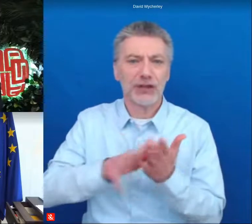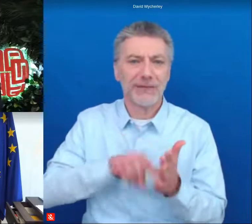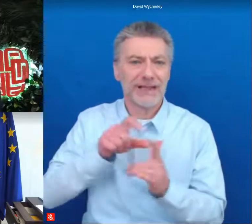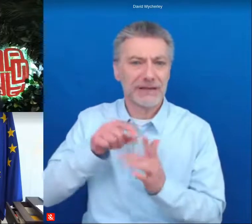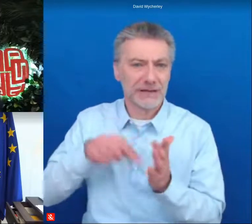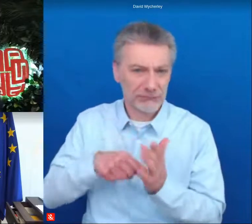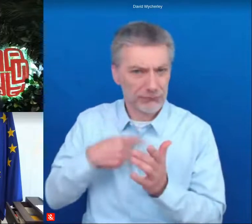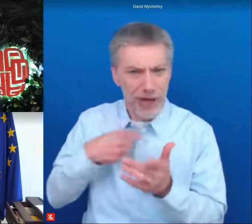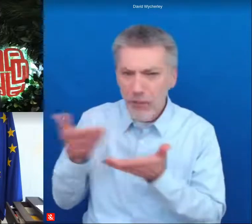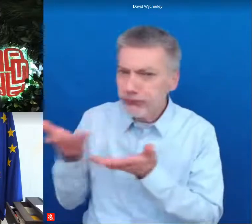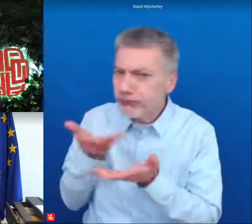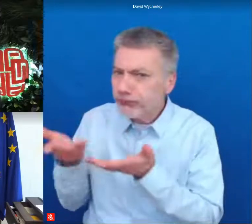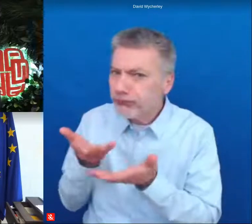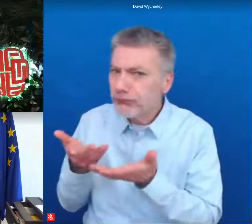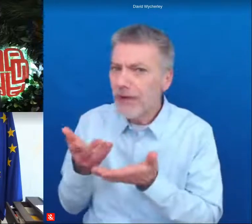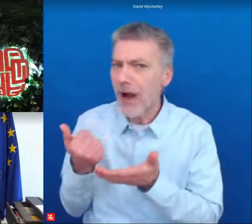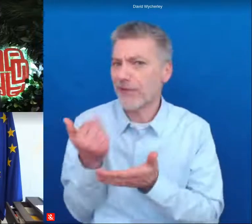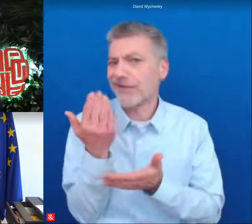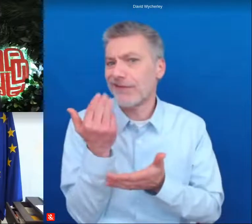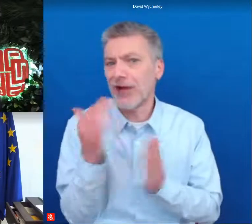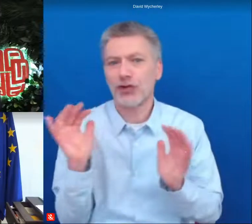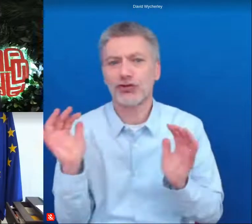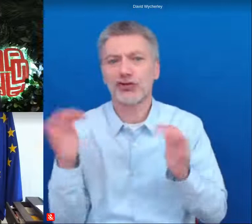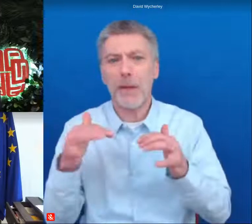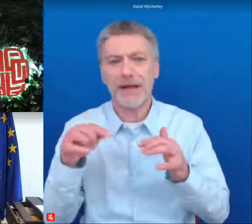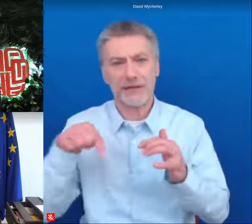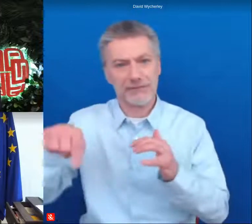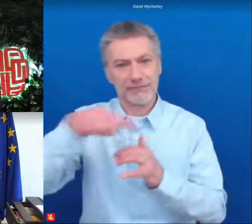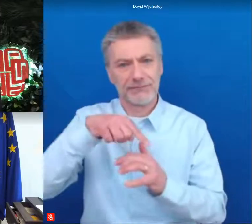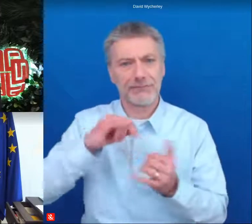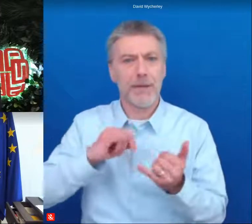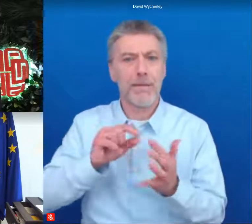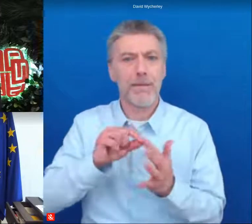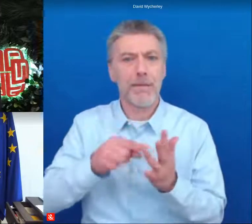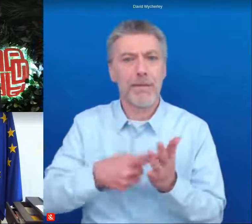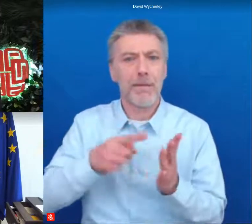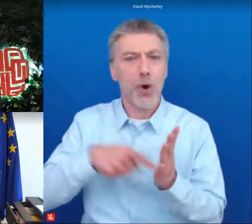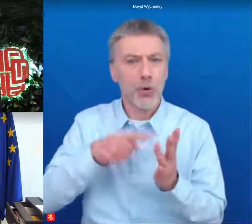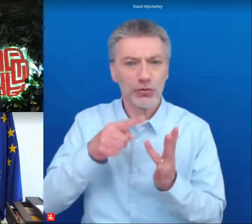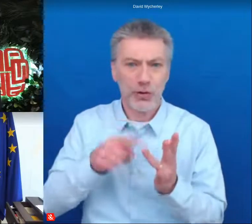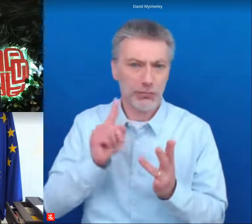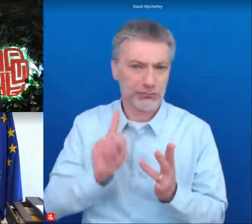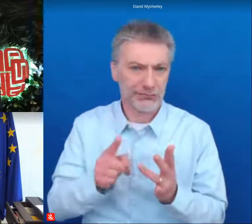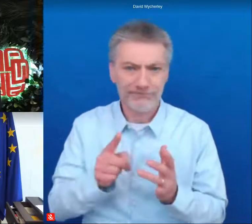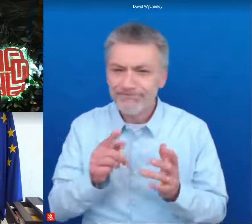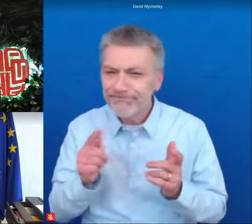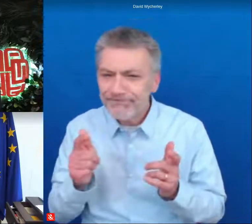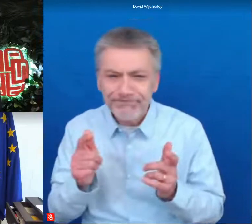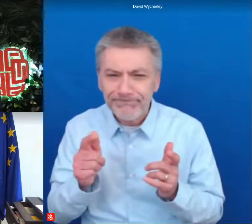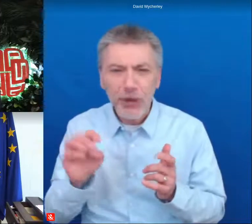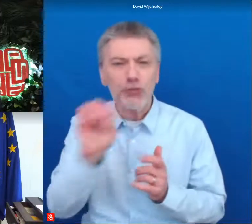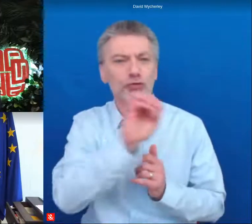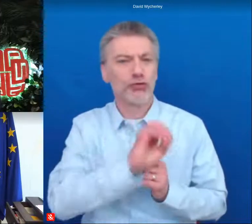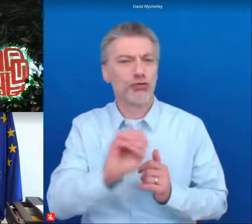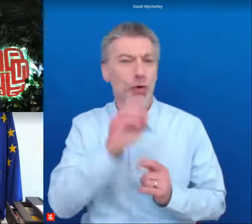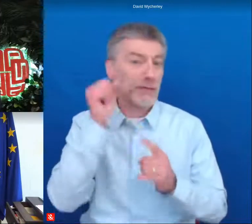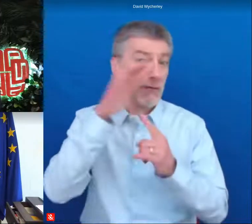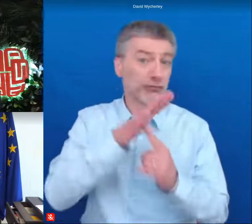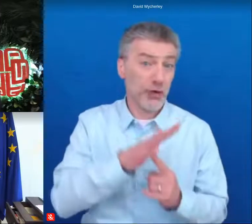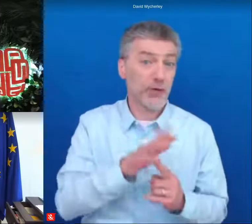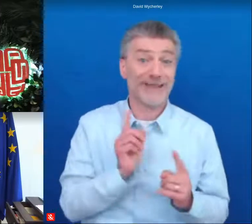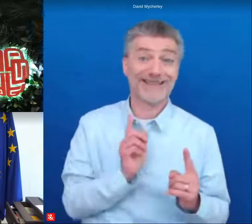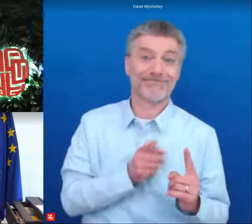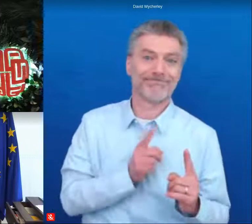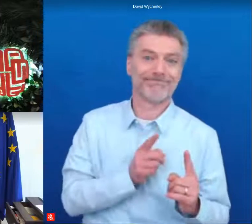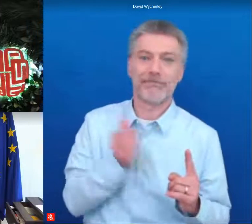and the recent summit at porto showed that the issue is raising in europe's priority thanks also to